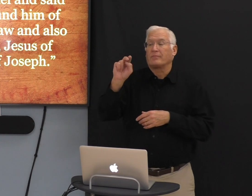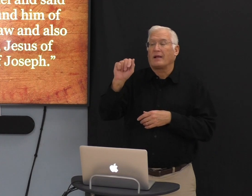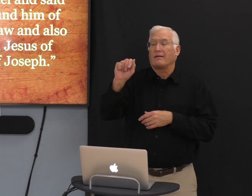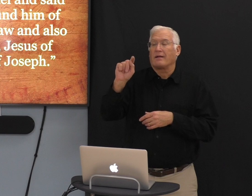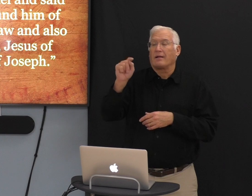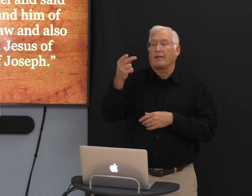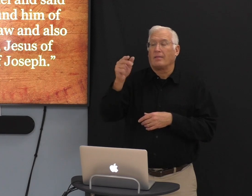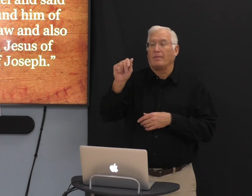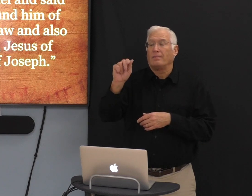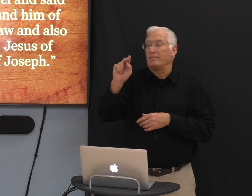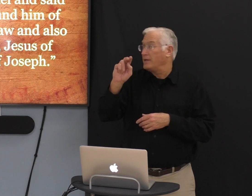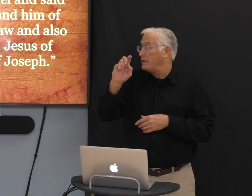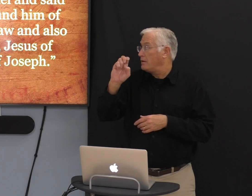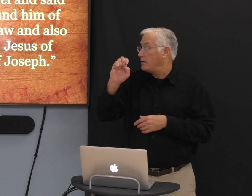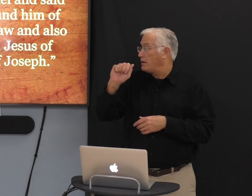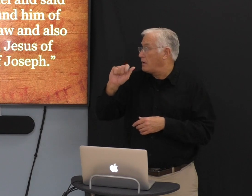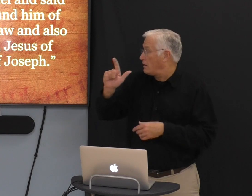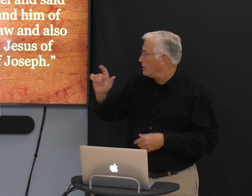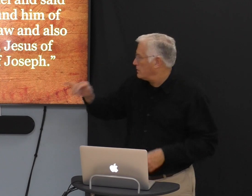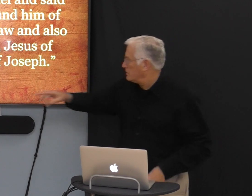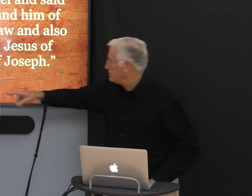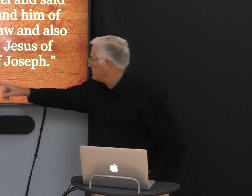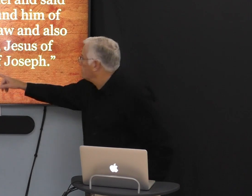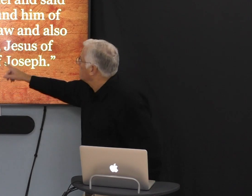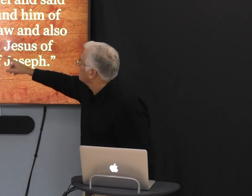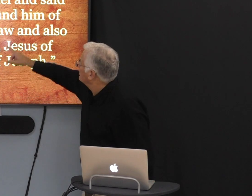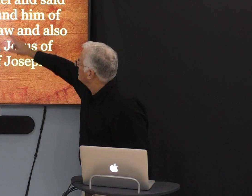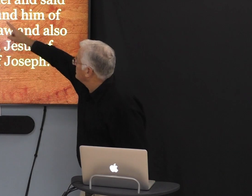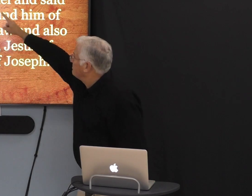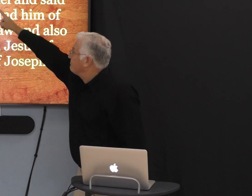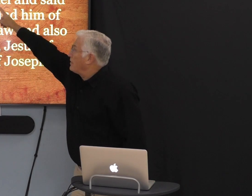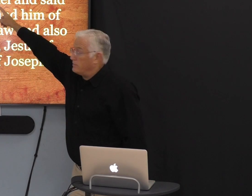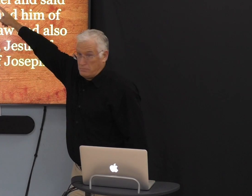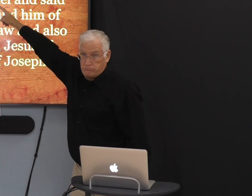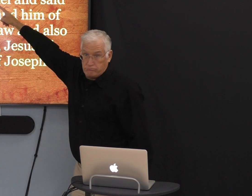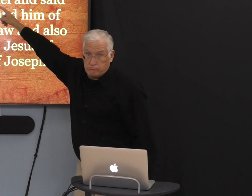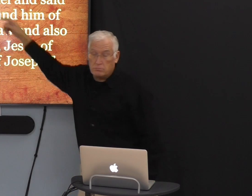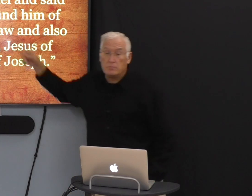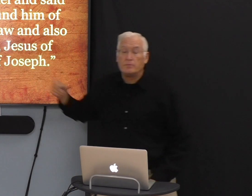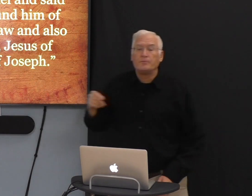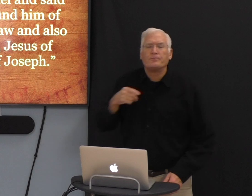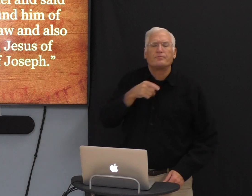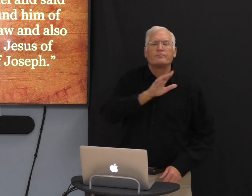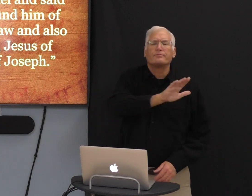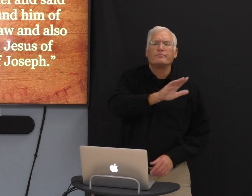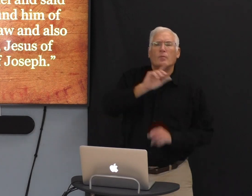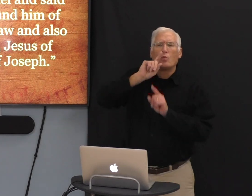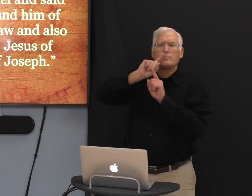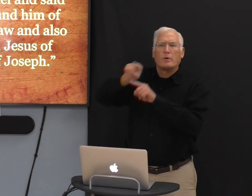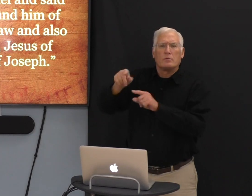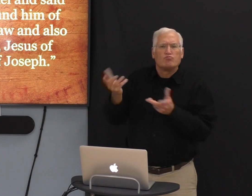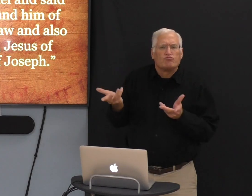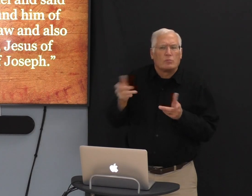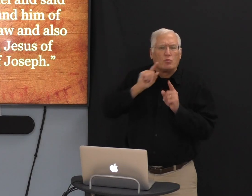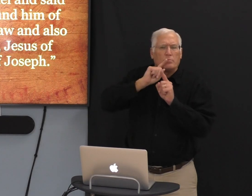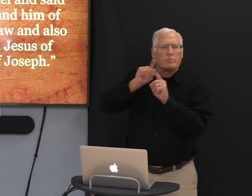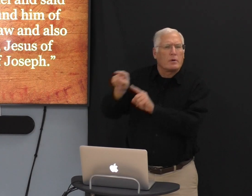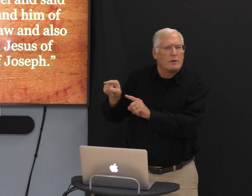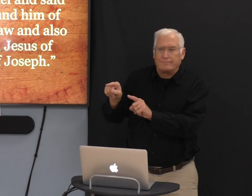So, Nathanael, what was his